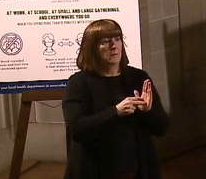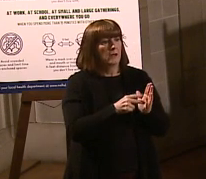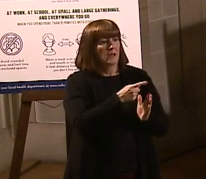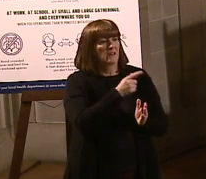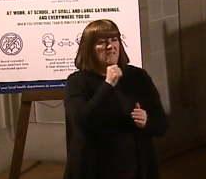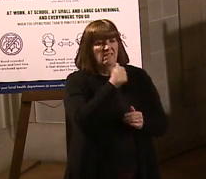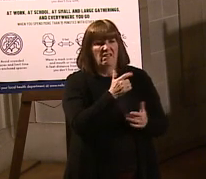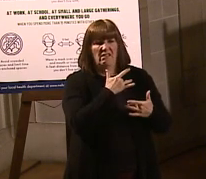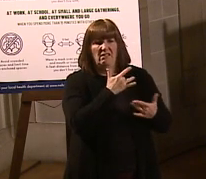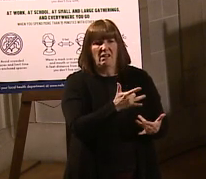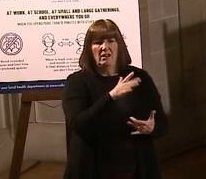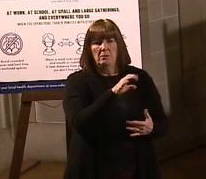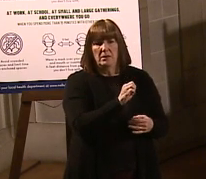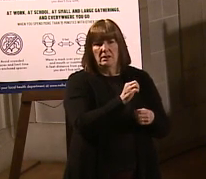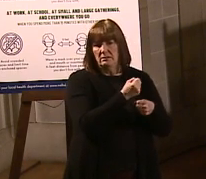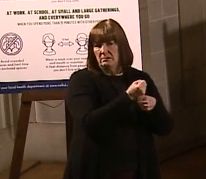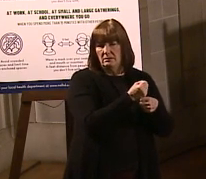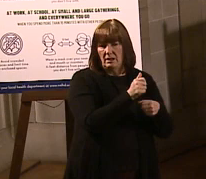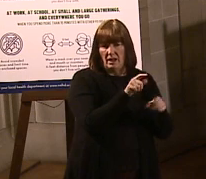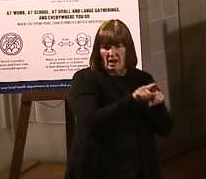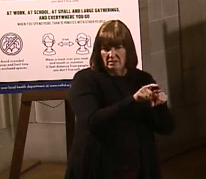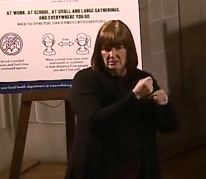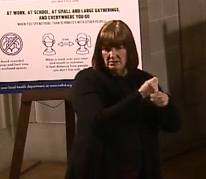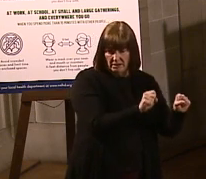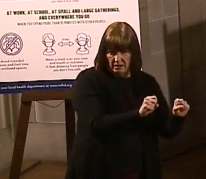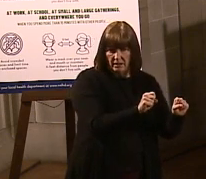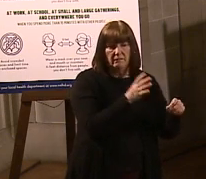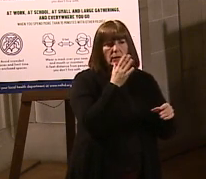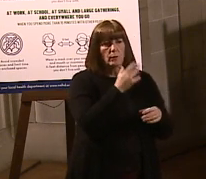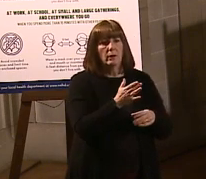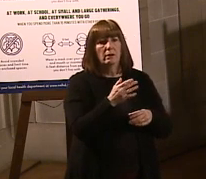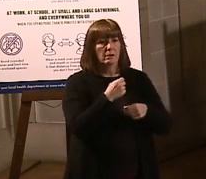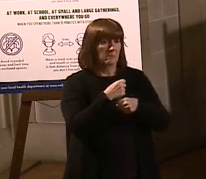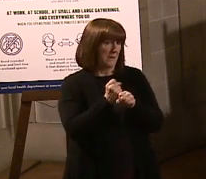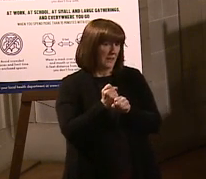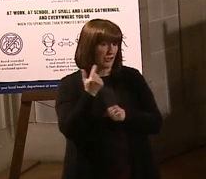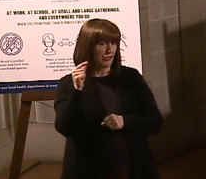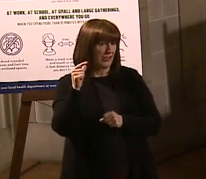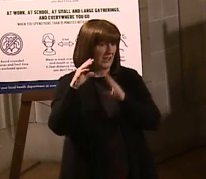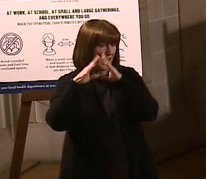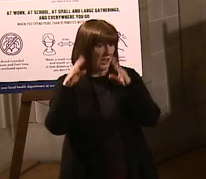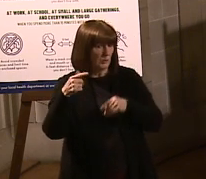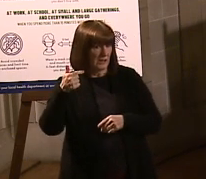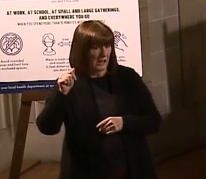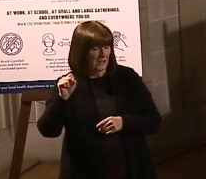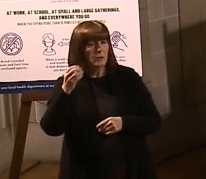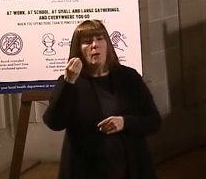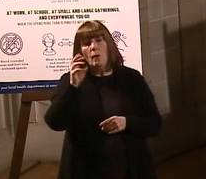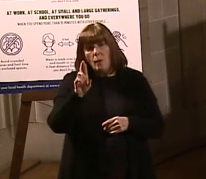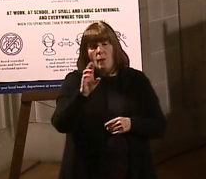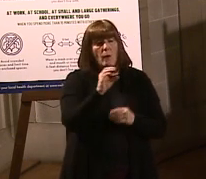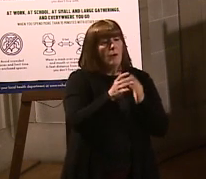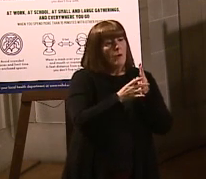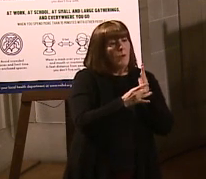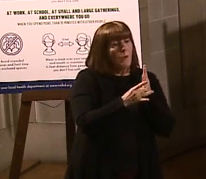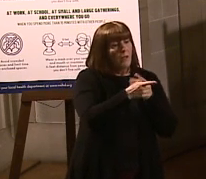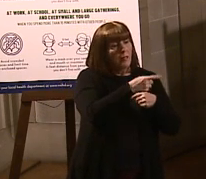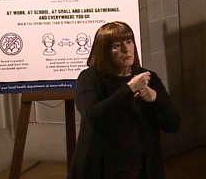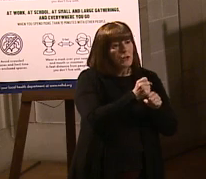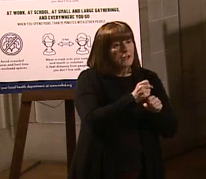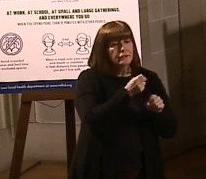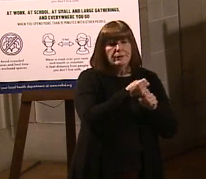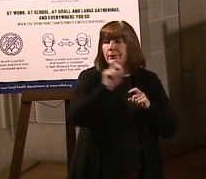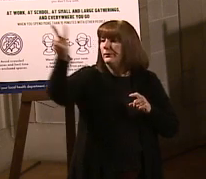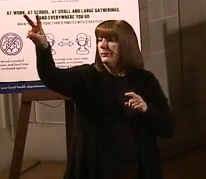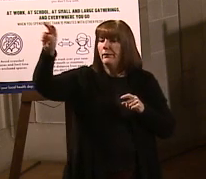likely to be as safe that will also generate greenhouse gases. Or that this oil production moves offshore to a country